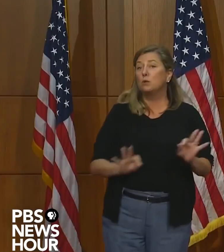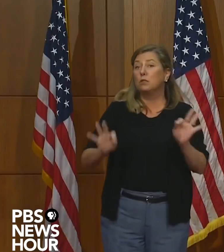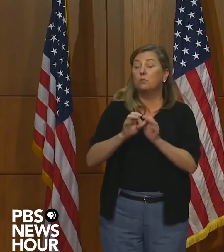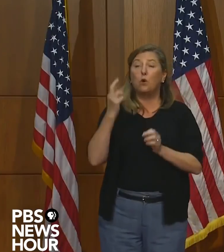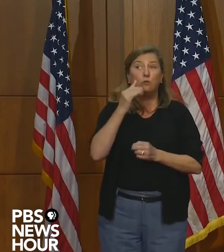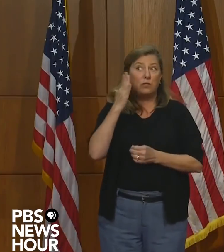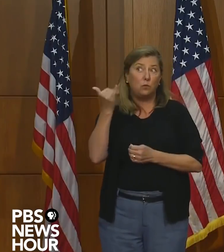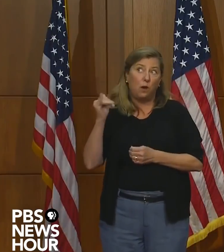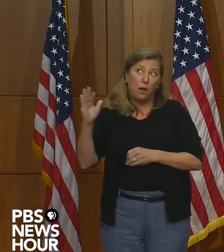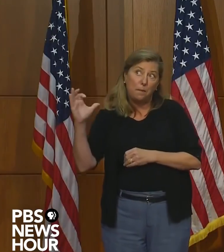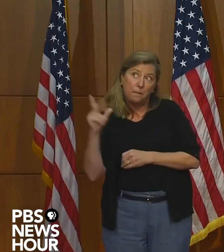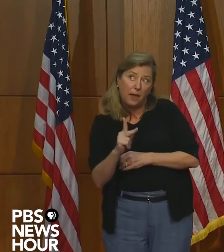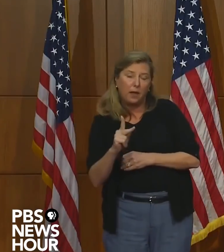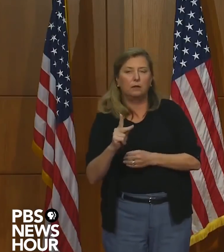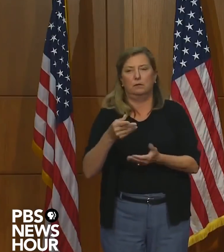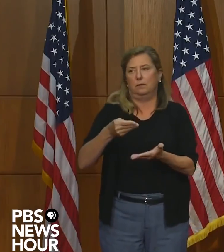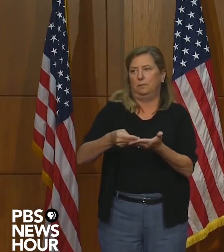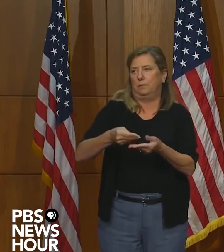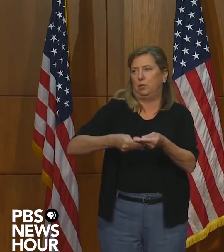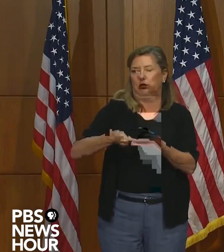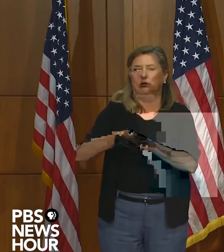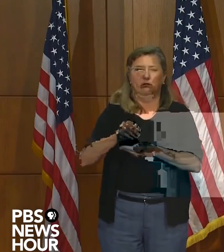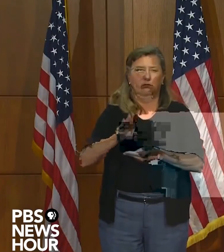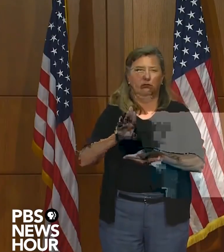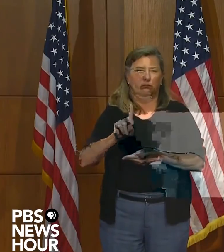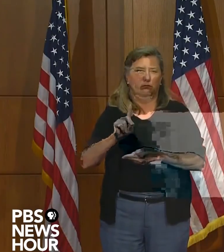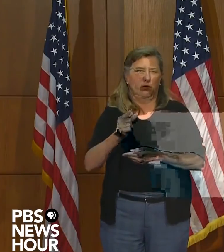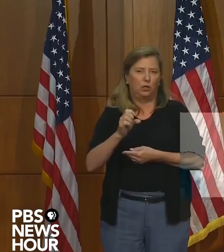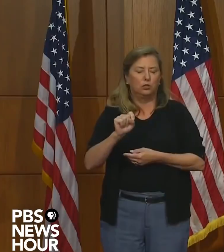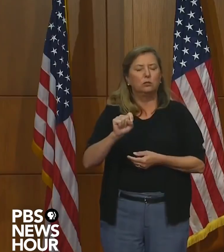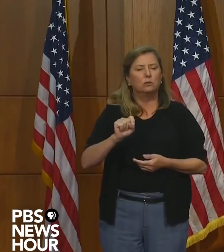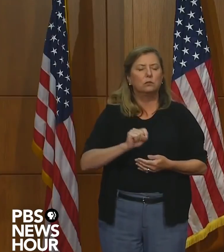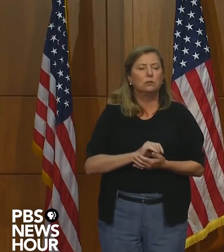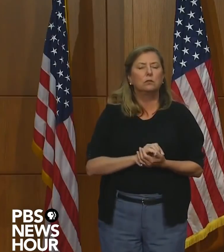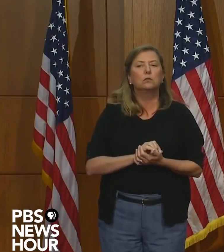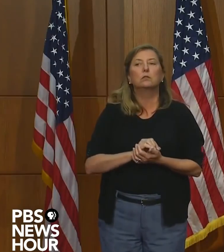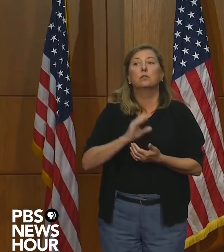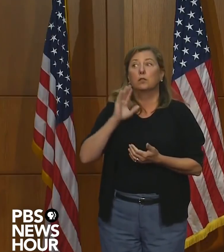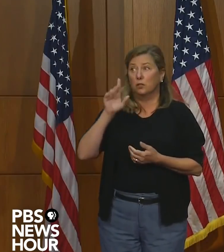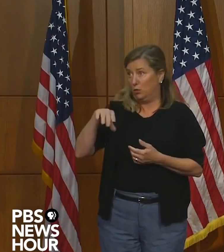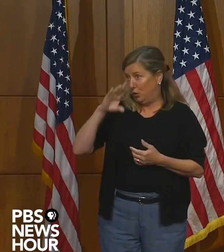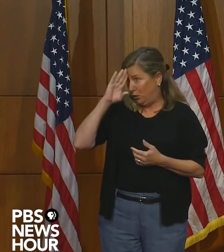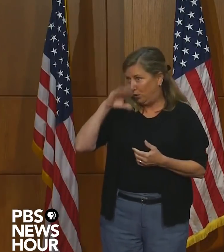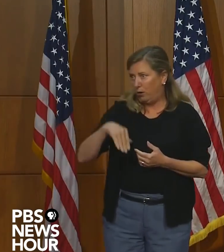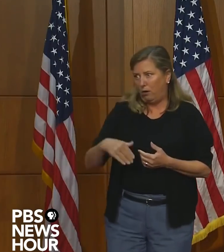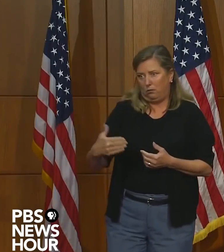reason is our, our budget. And as you know, we had to hit the, the pause button